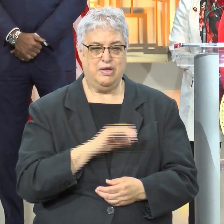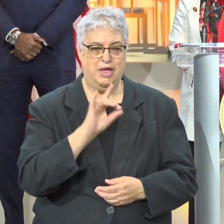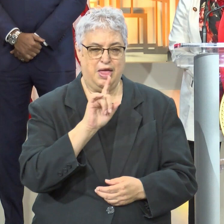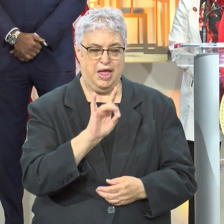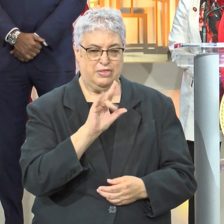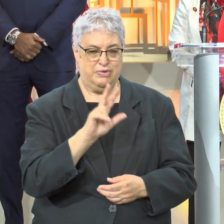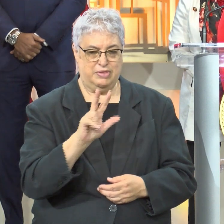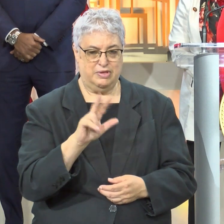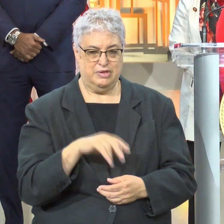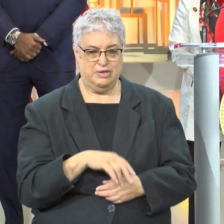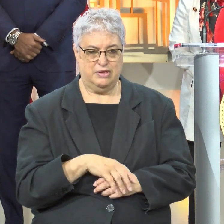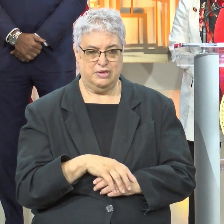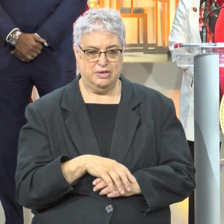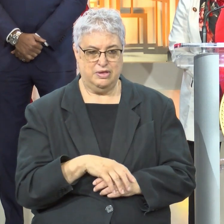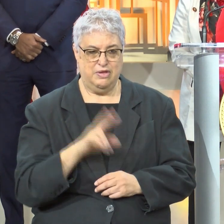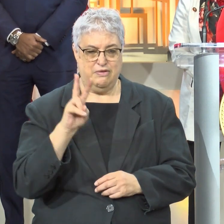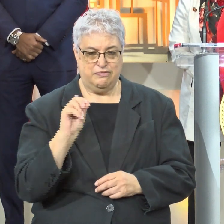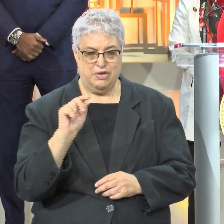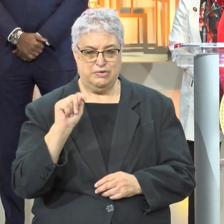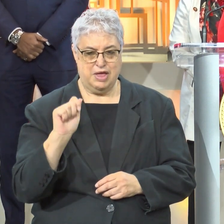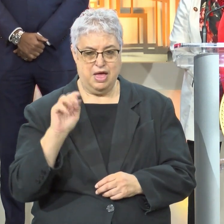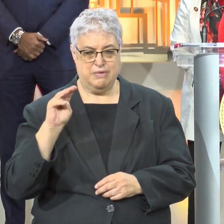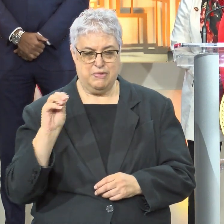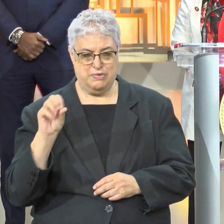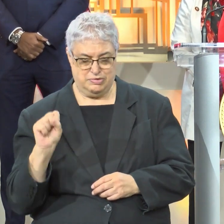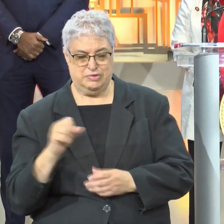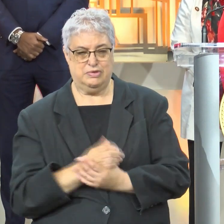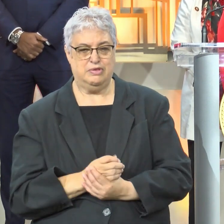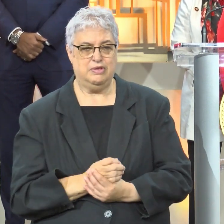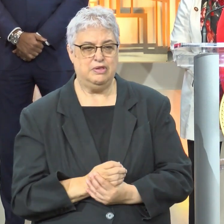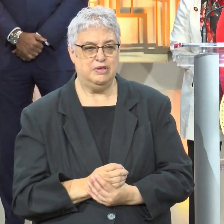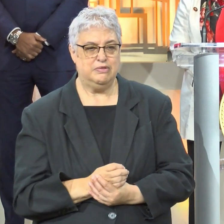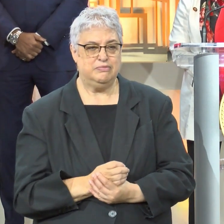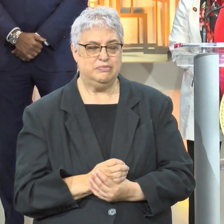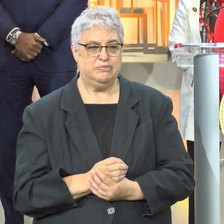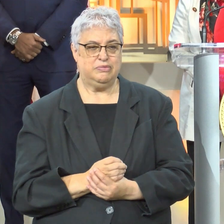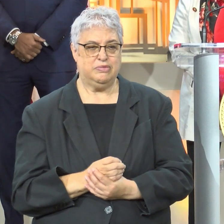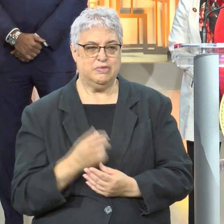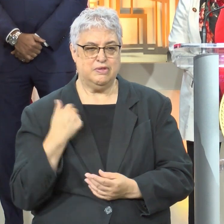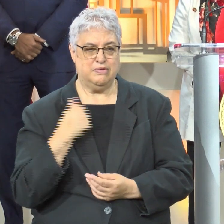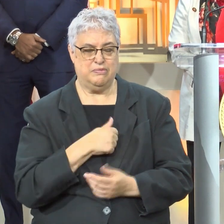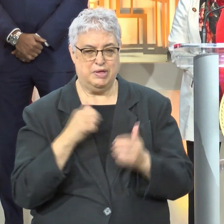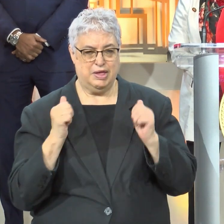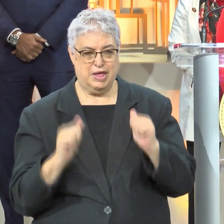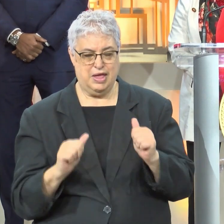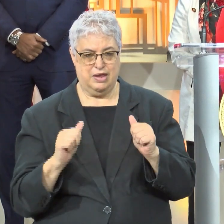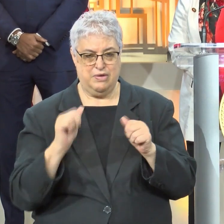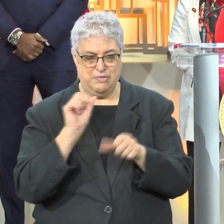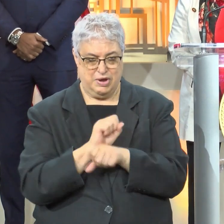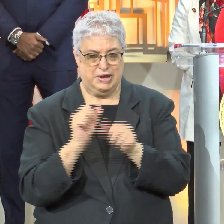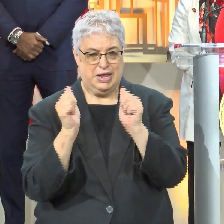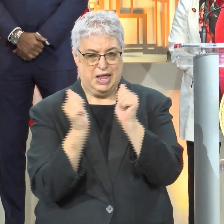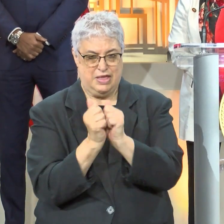-833, votamos. So let's continue the legacy that Micki Leland left behind for us and continue to work together to